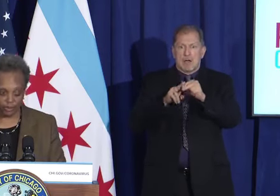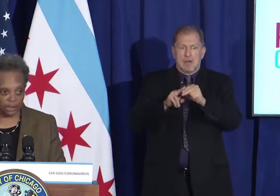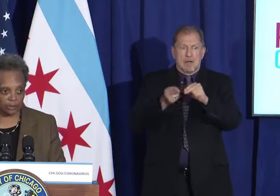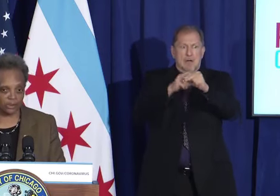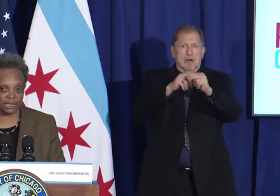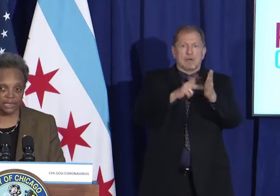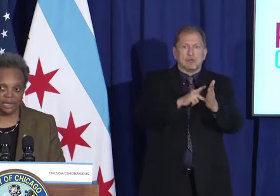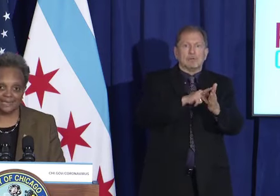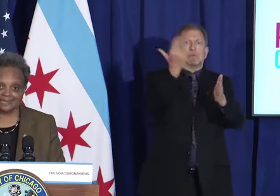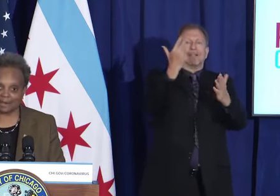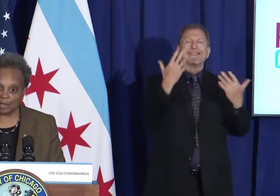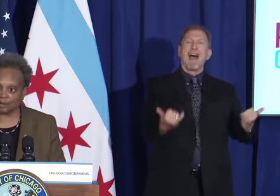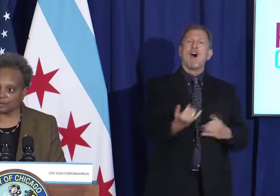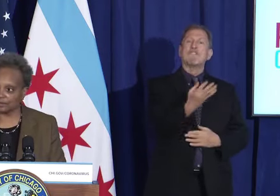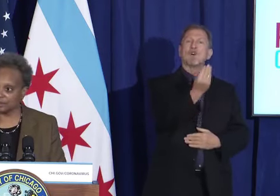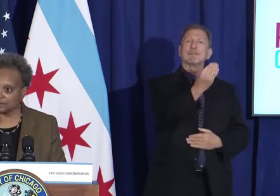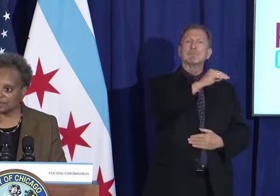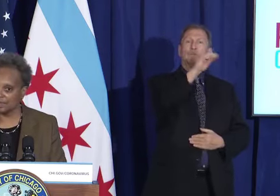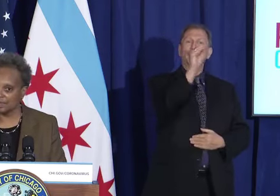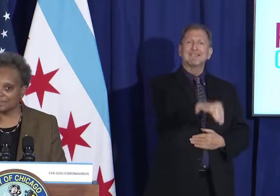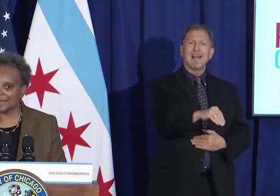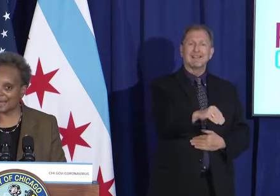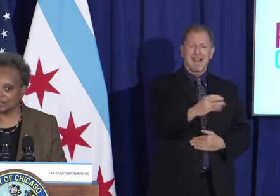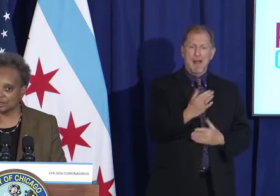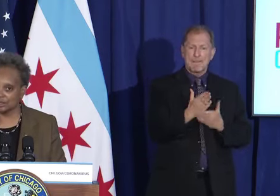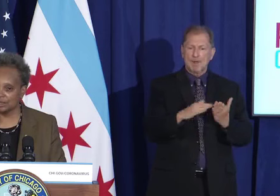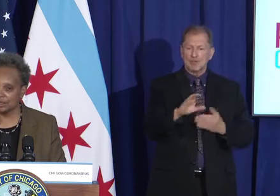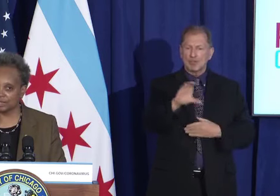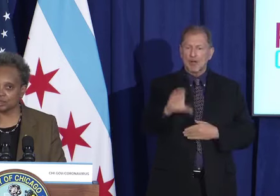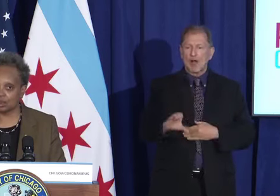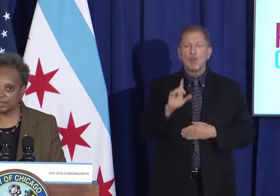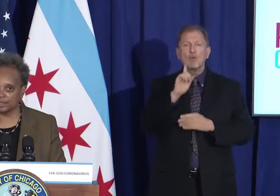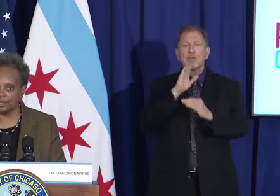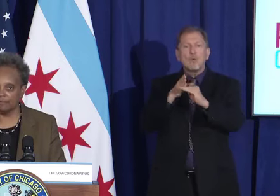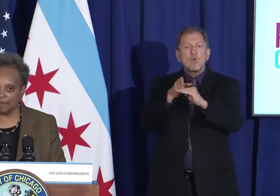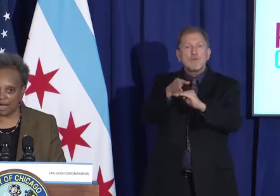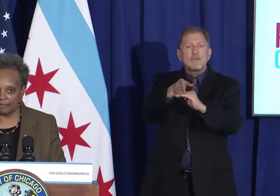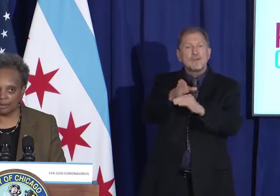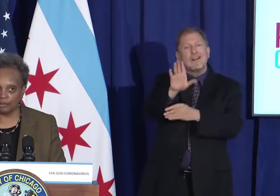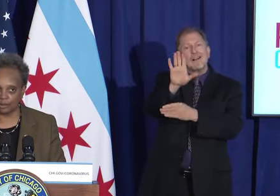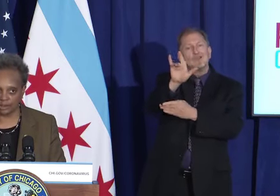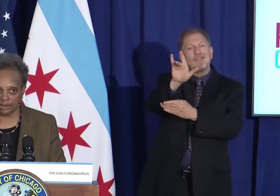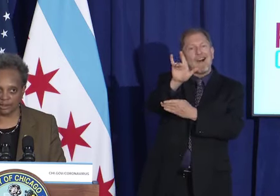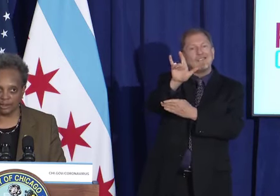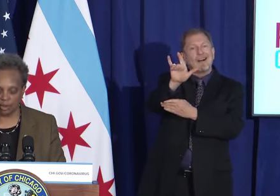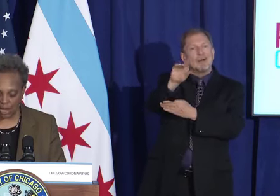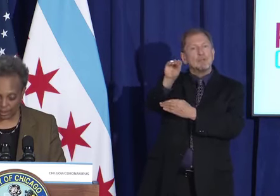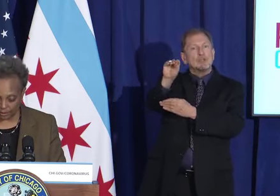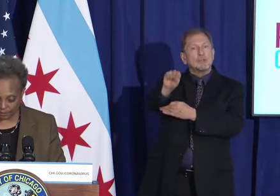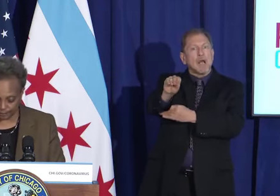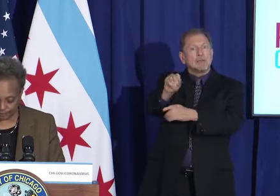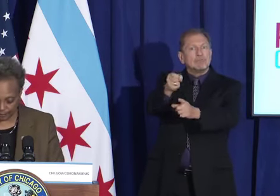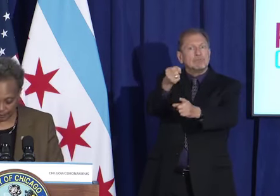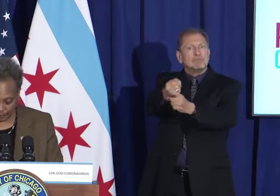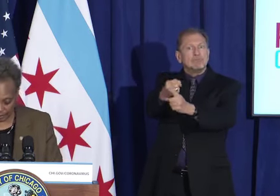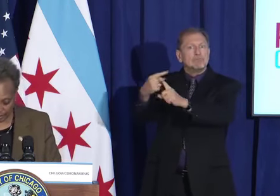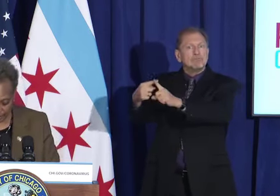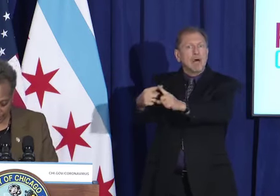more than 14%. In some areas of our city, it's actually at 25% or higher.